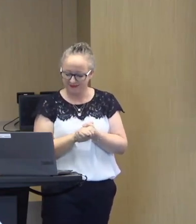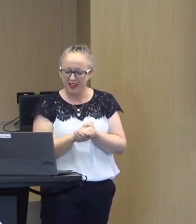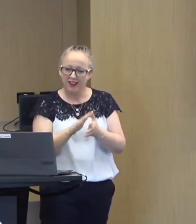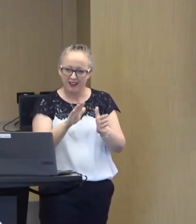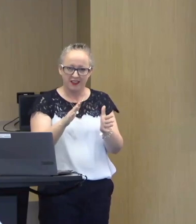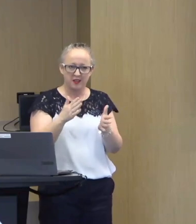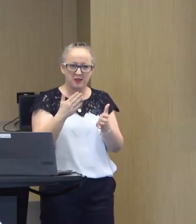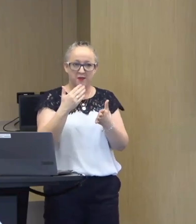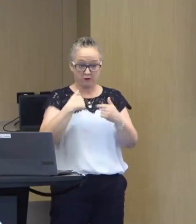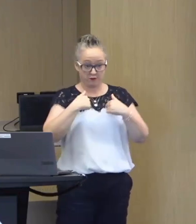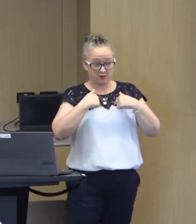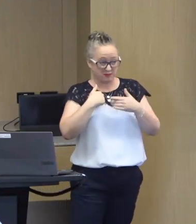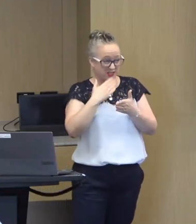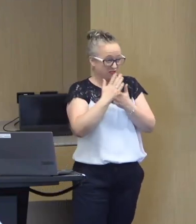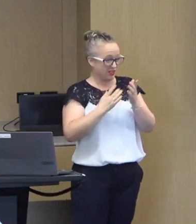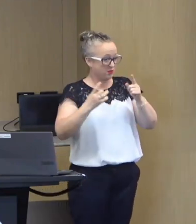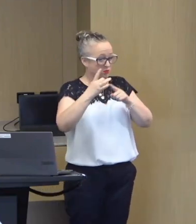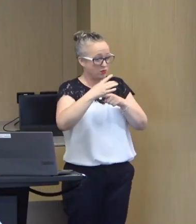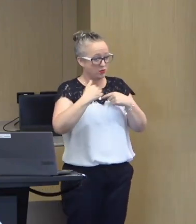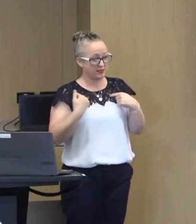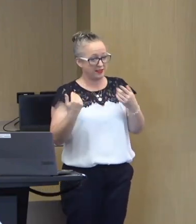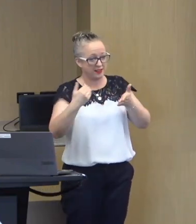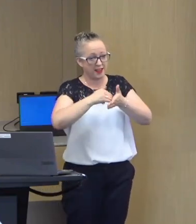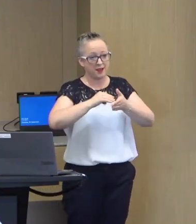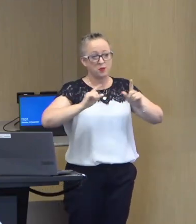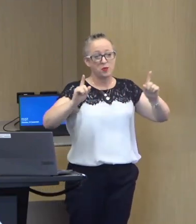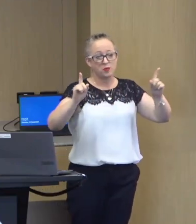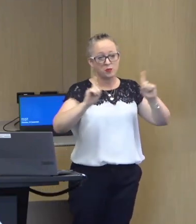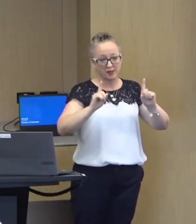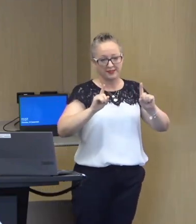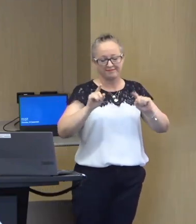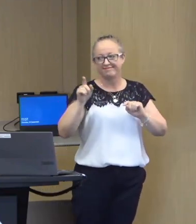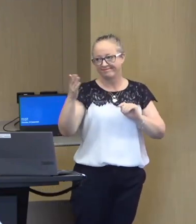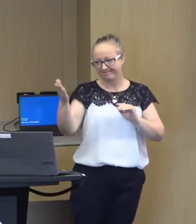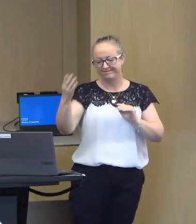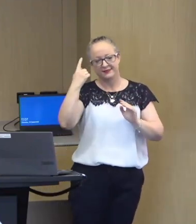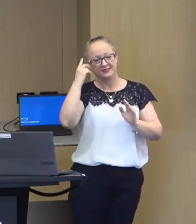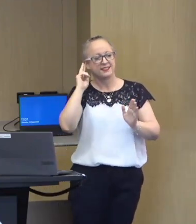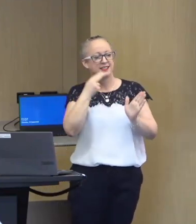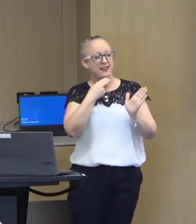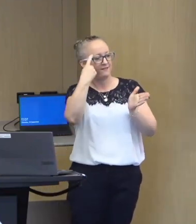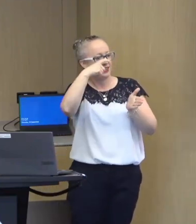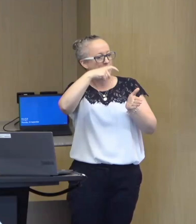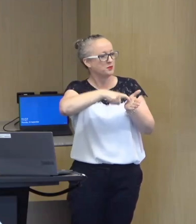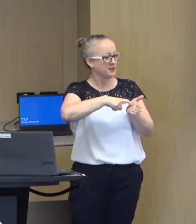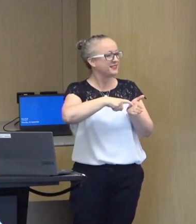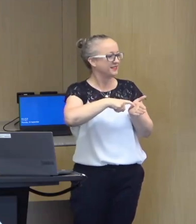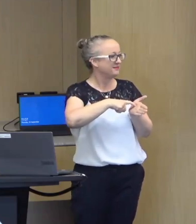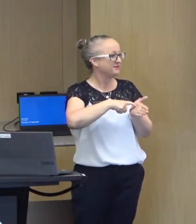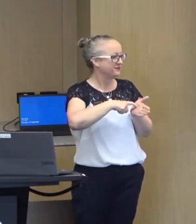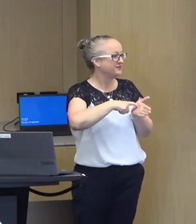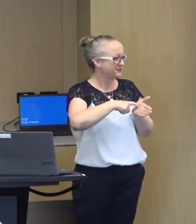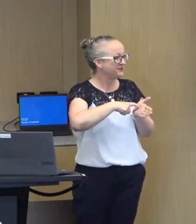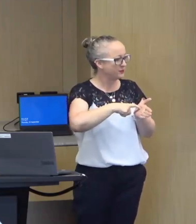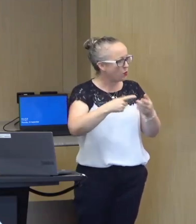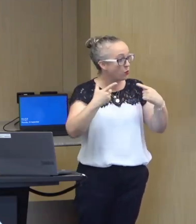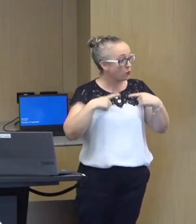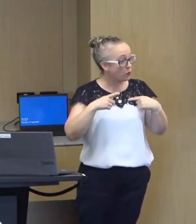may be joining us. It's really important for me to add as well, I'd like to acknowledge our deaf